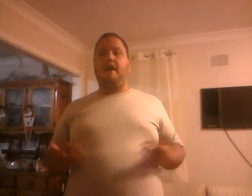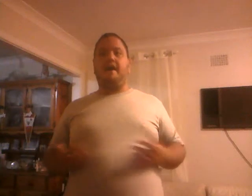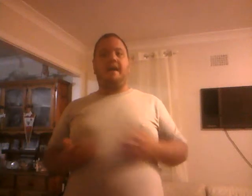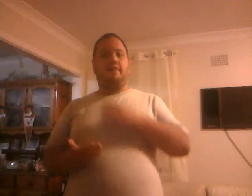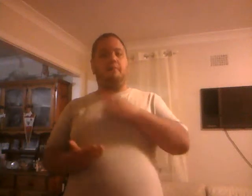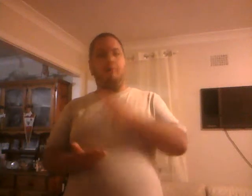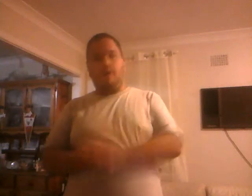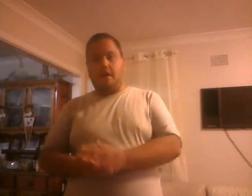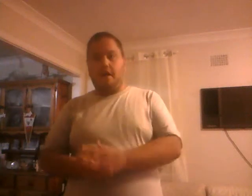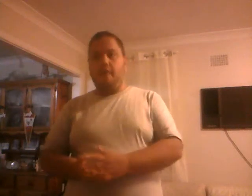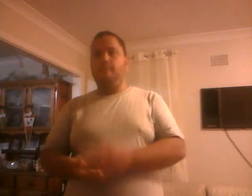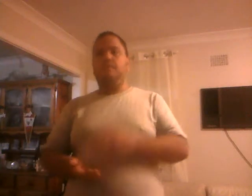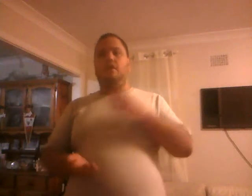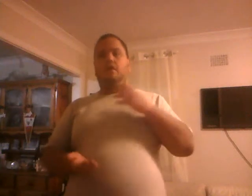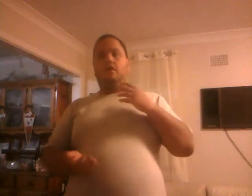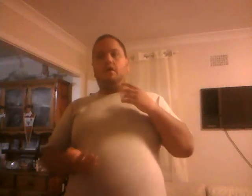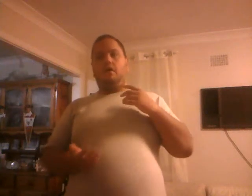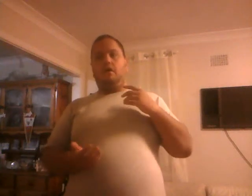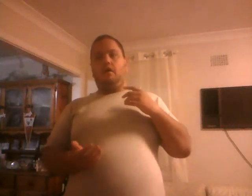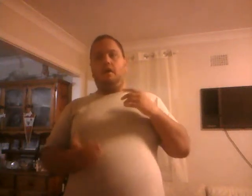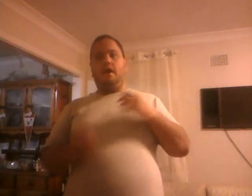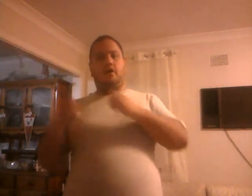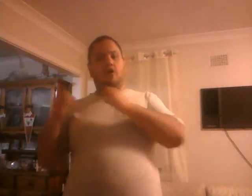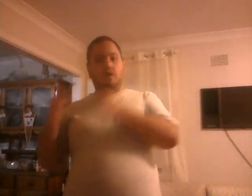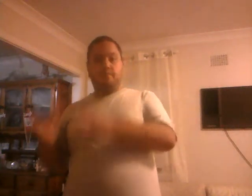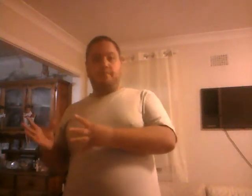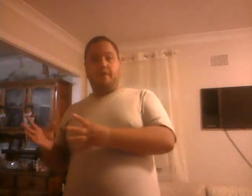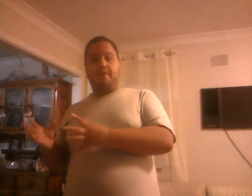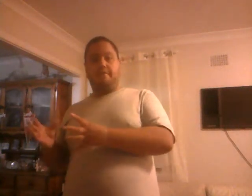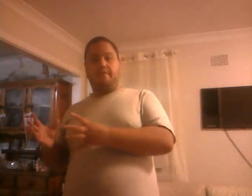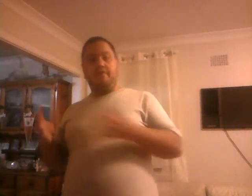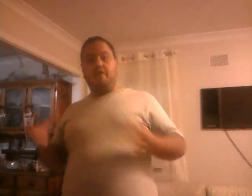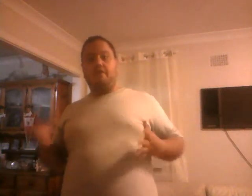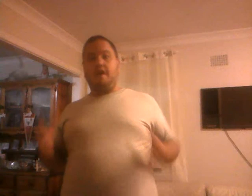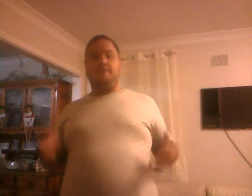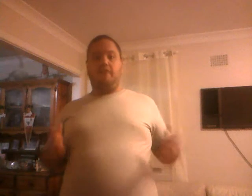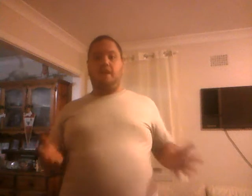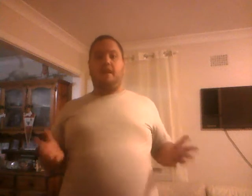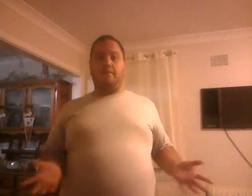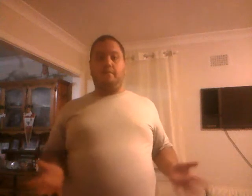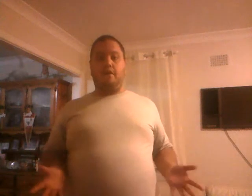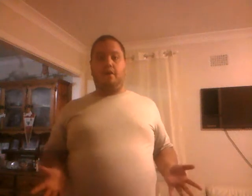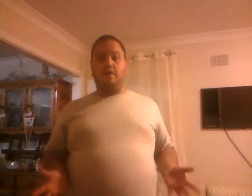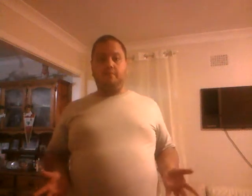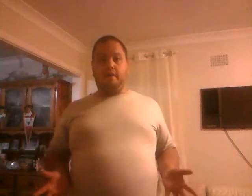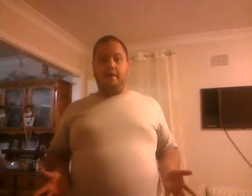a Captain America, er, cos, er, a very tight fitting Captain America cosplay.